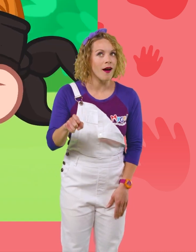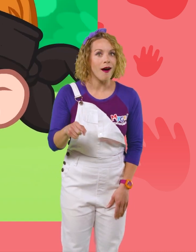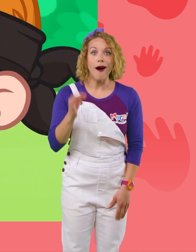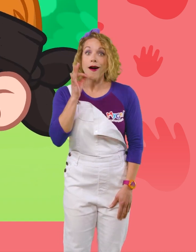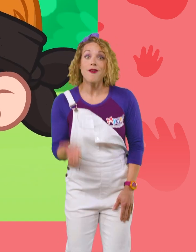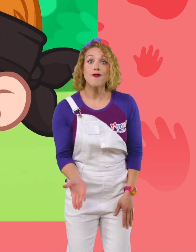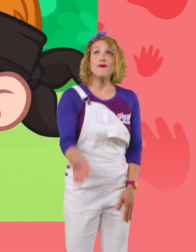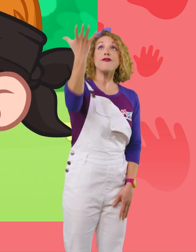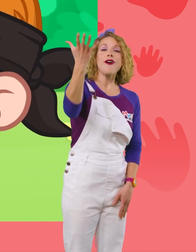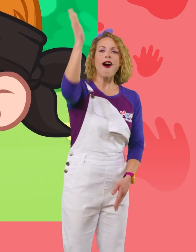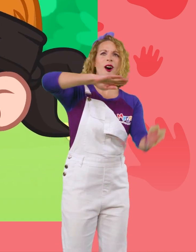Chop fruit in the air?